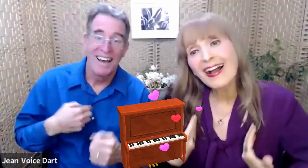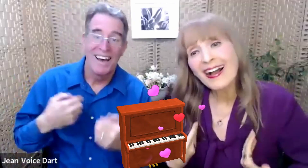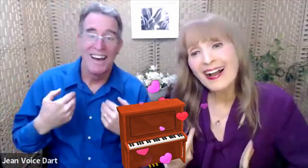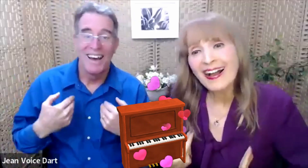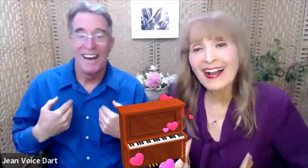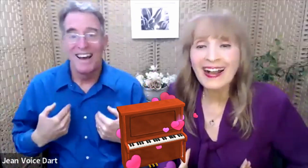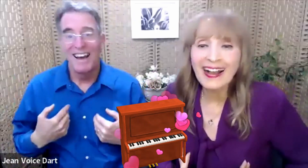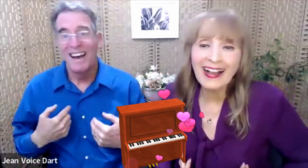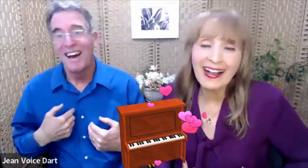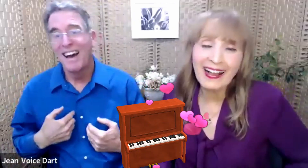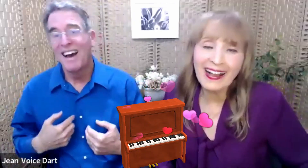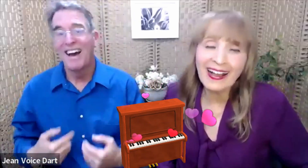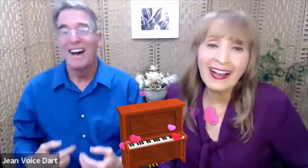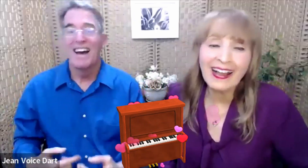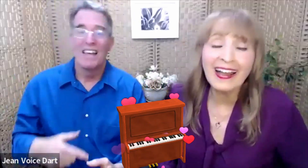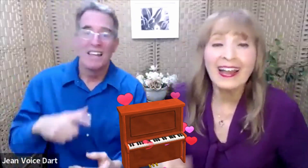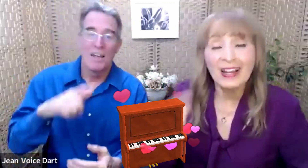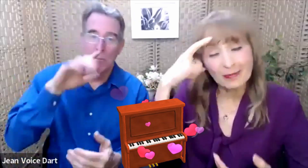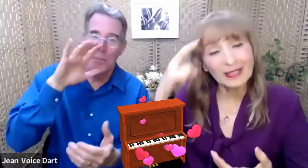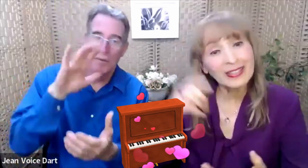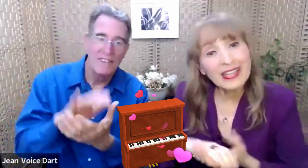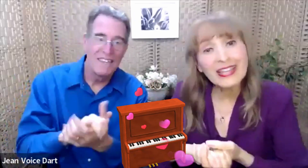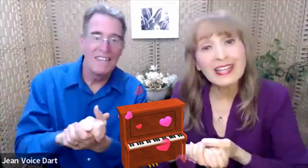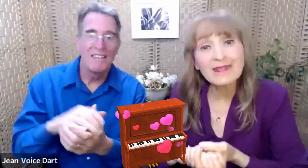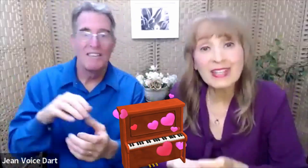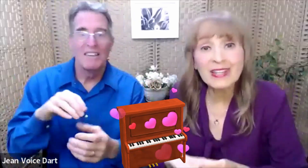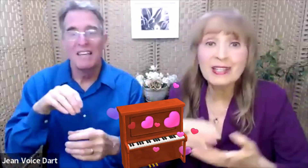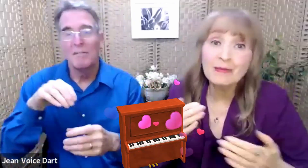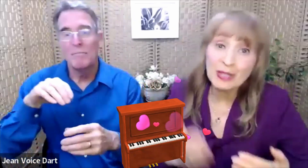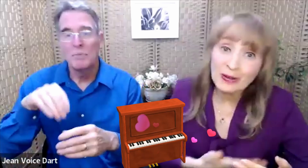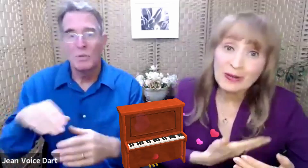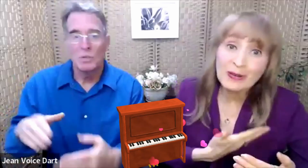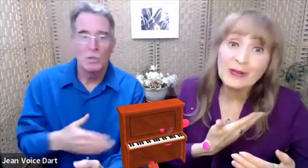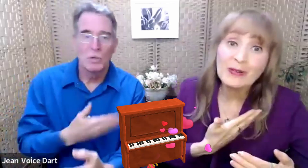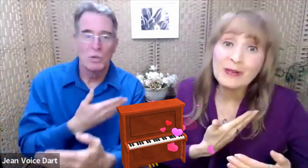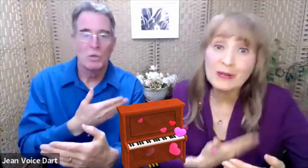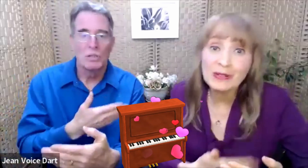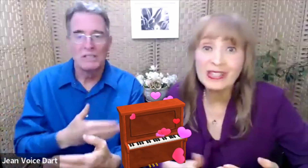I believe in music.